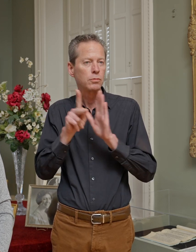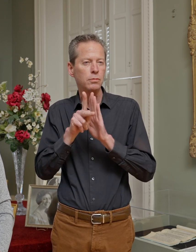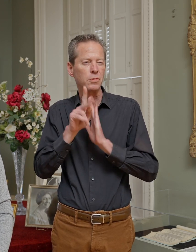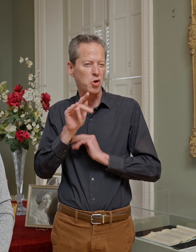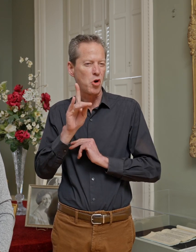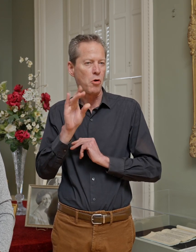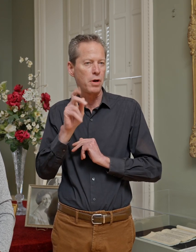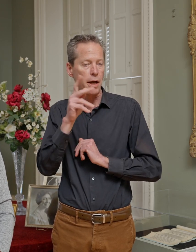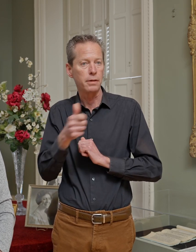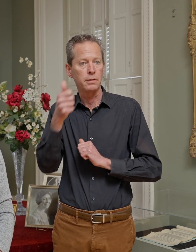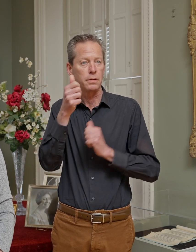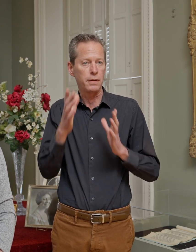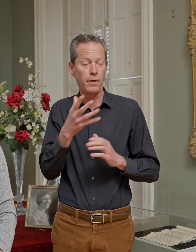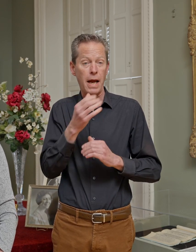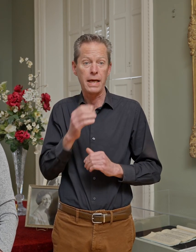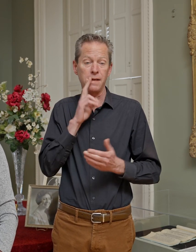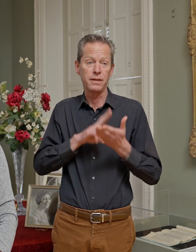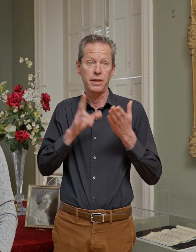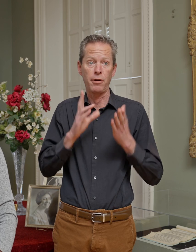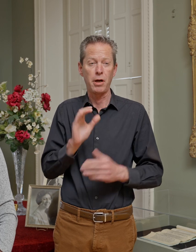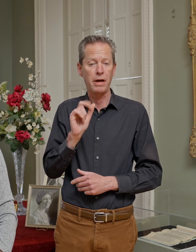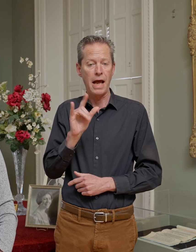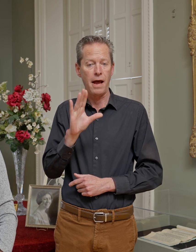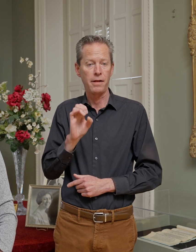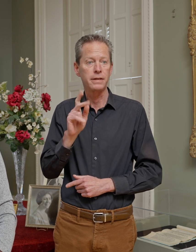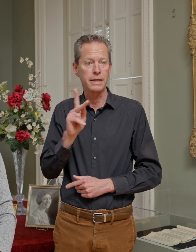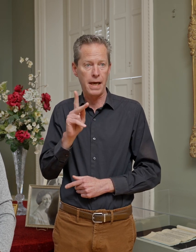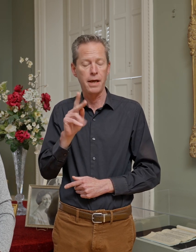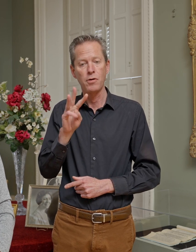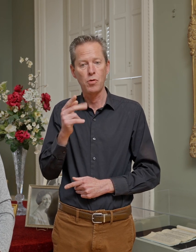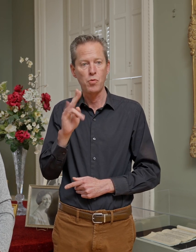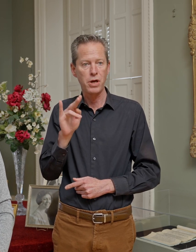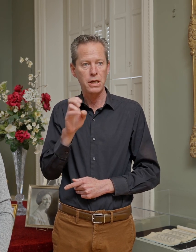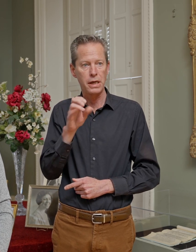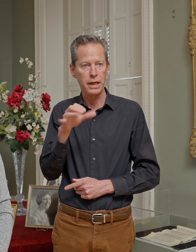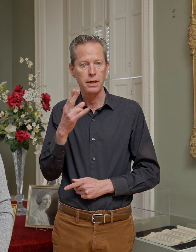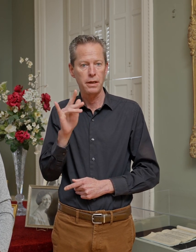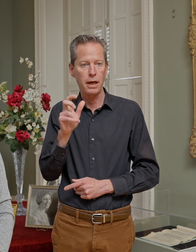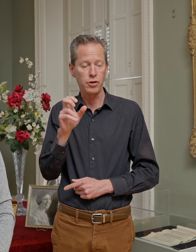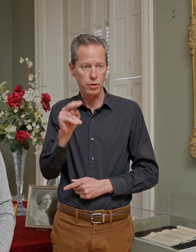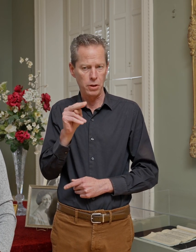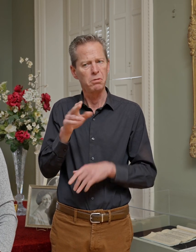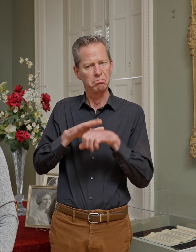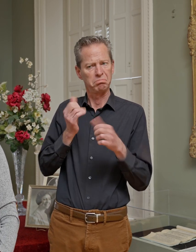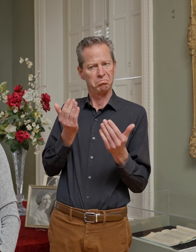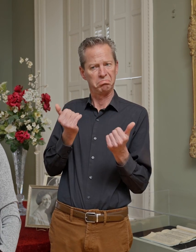secretary of 42 years, Alice K. Whitney Hutchison, to his home to sign a new codicil to his will,